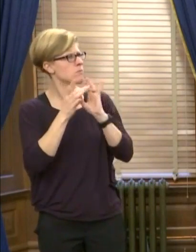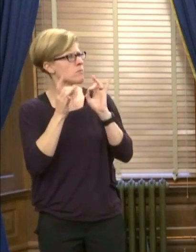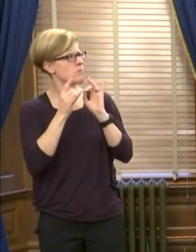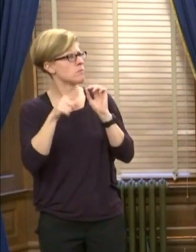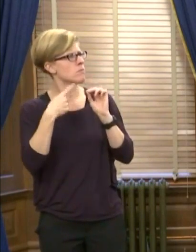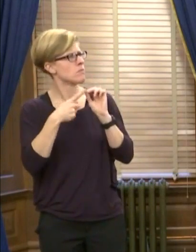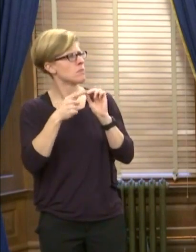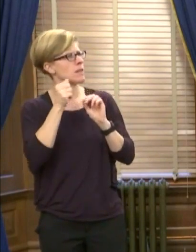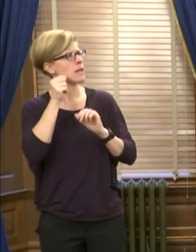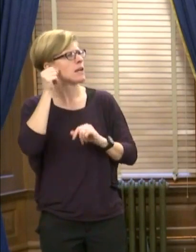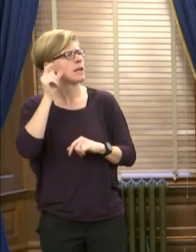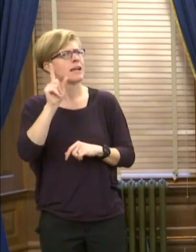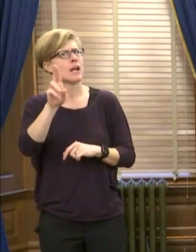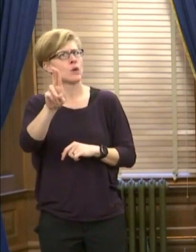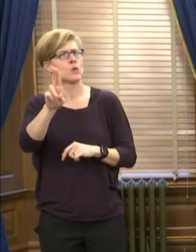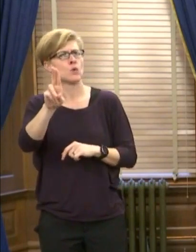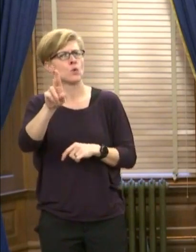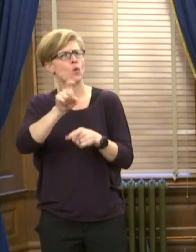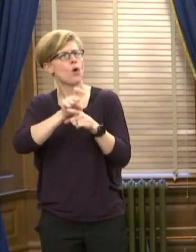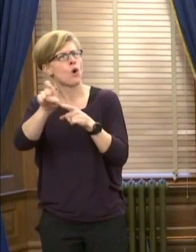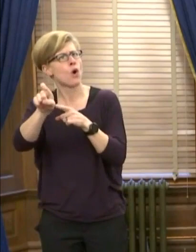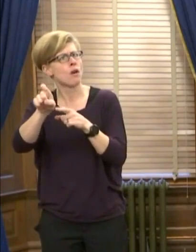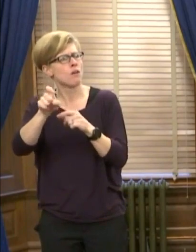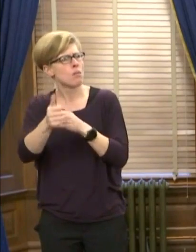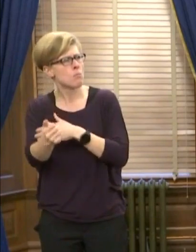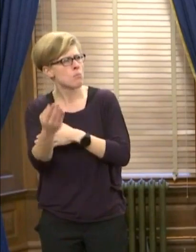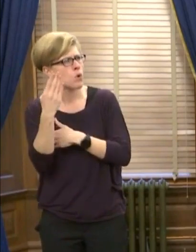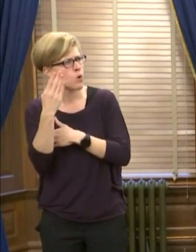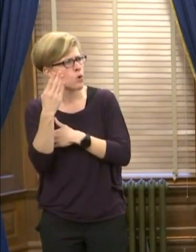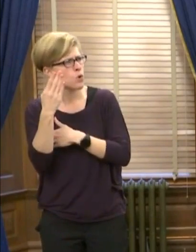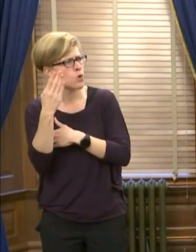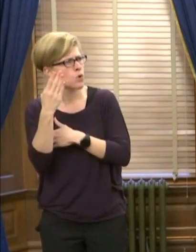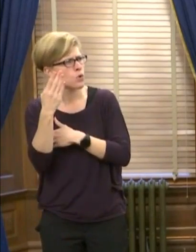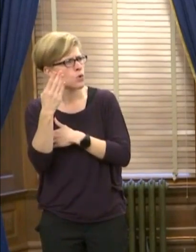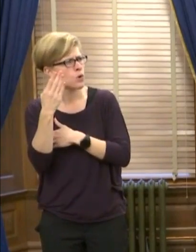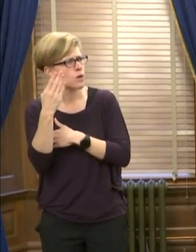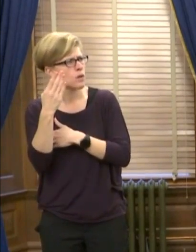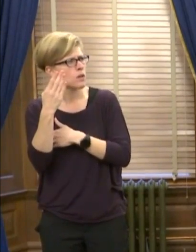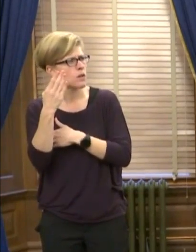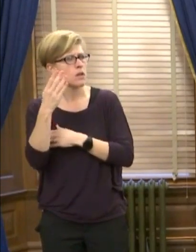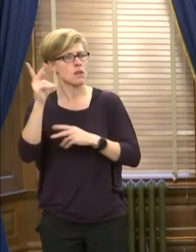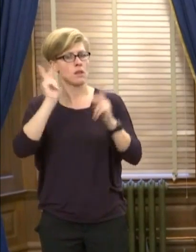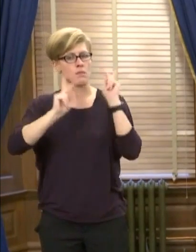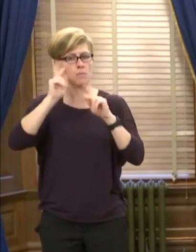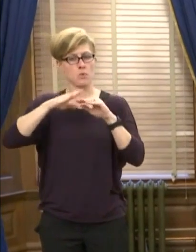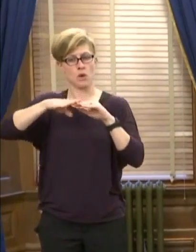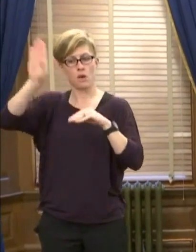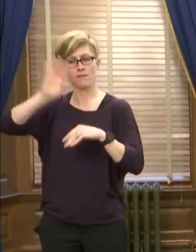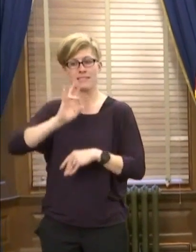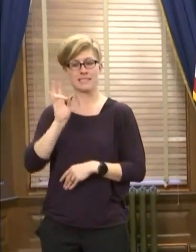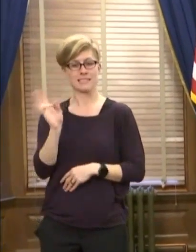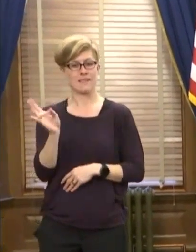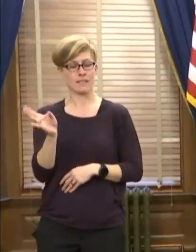phone call in the morning about groups who are 70, individuals who are 70 years and older.